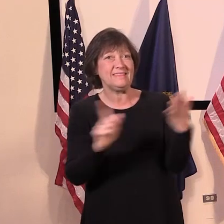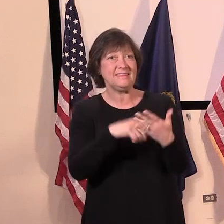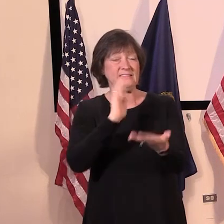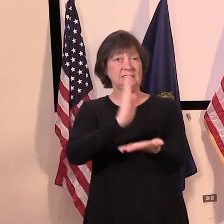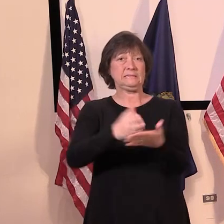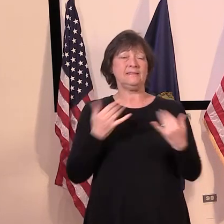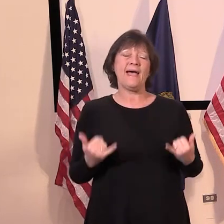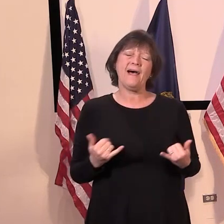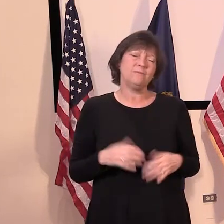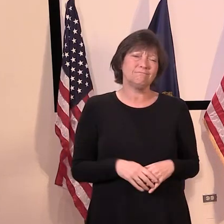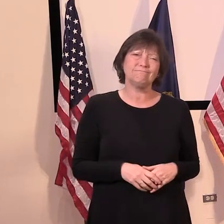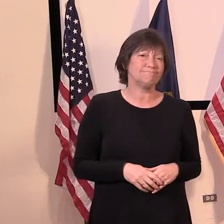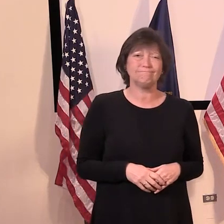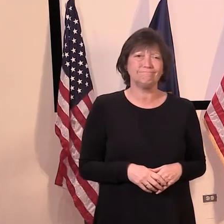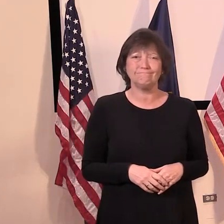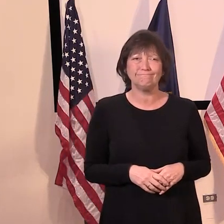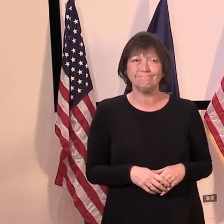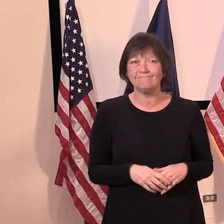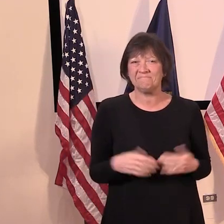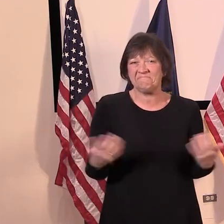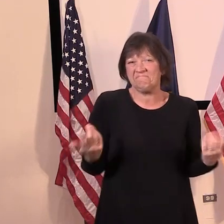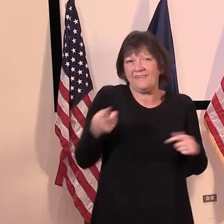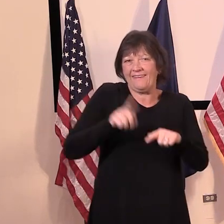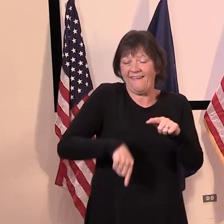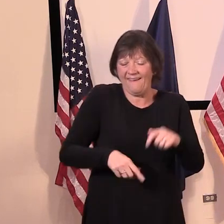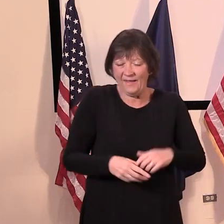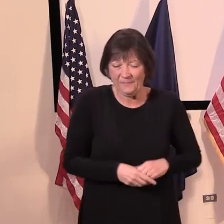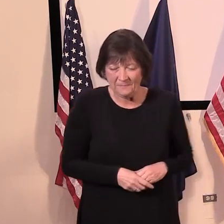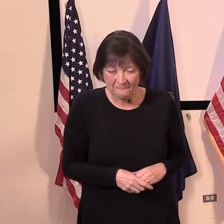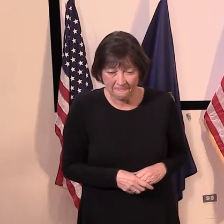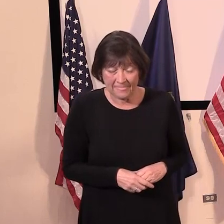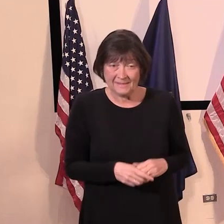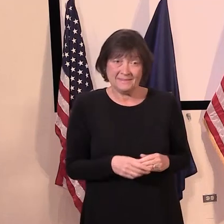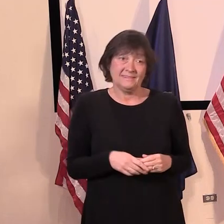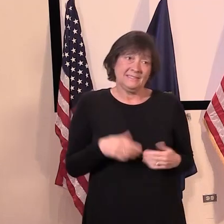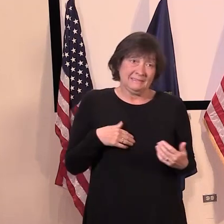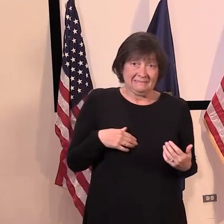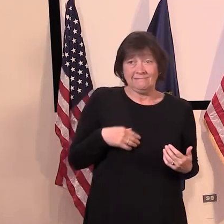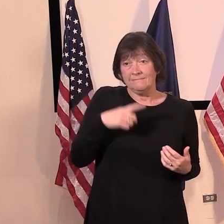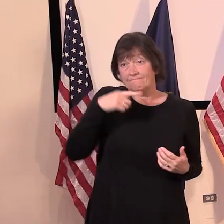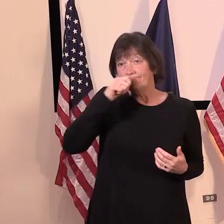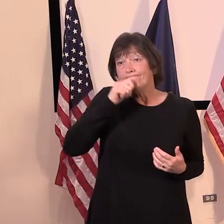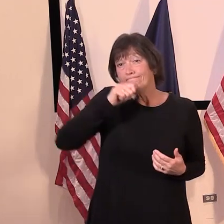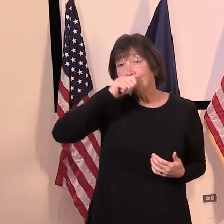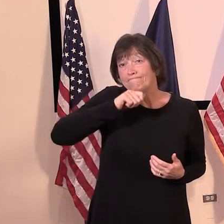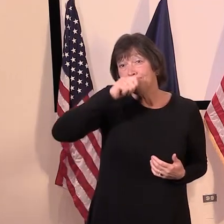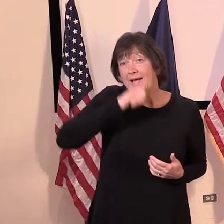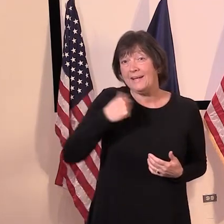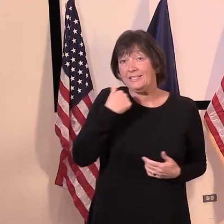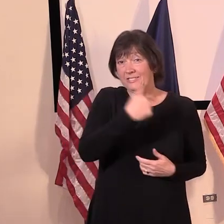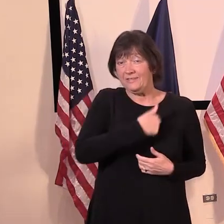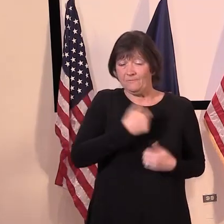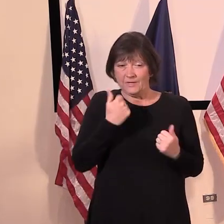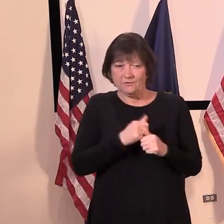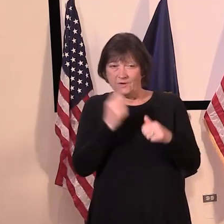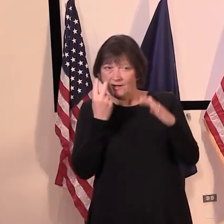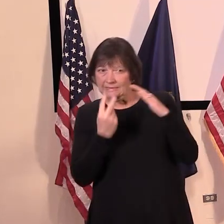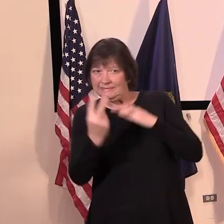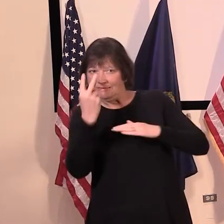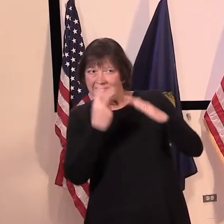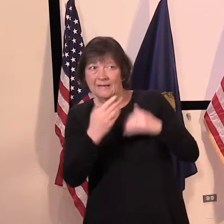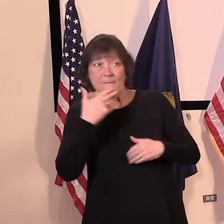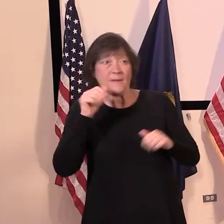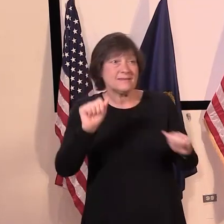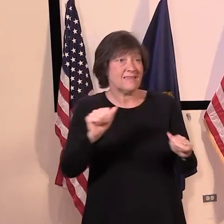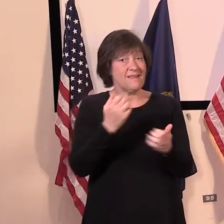think would be would be beneficial either. So again, you'll just have to bear with us. We'll do the best we can in trying to